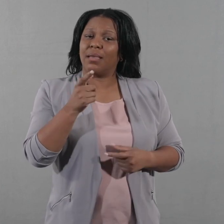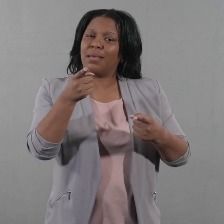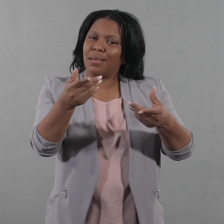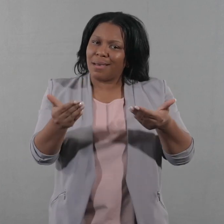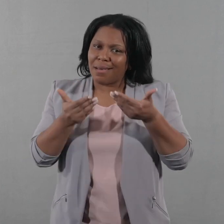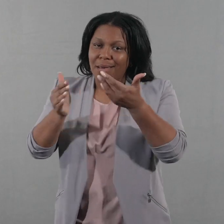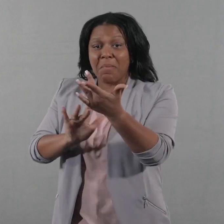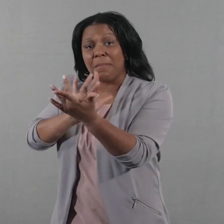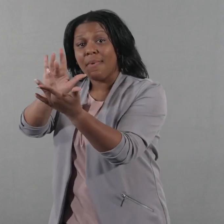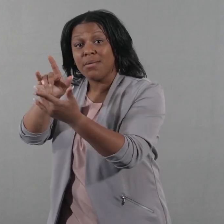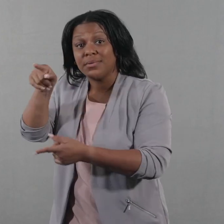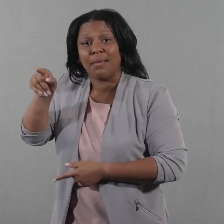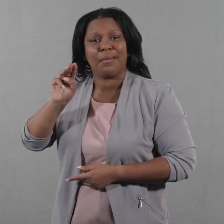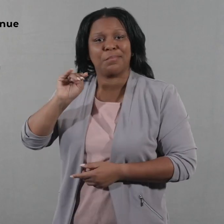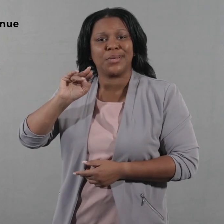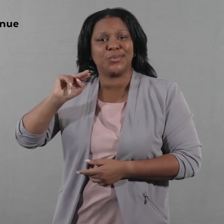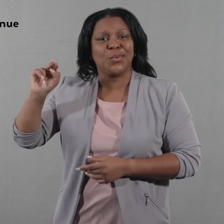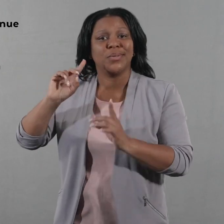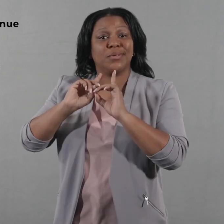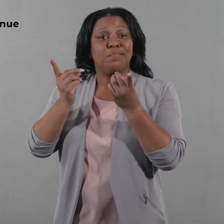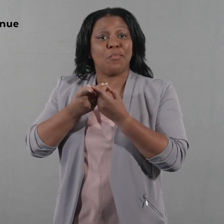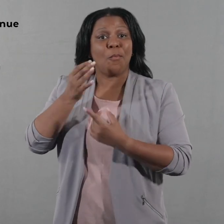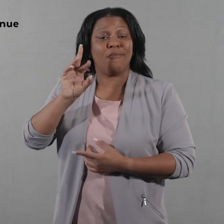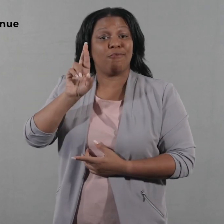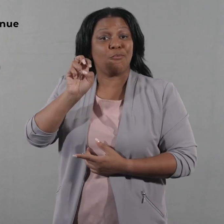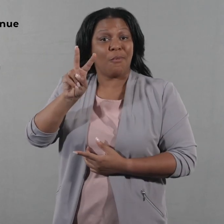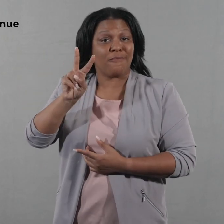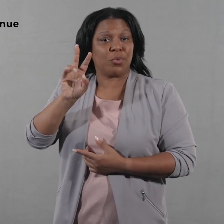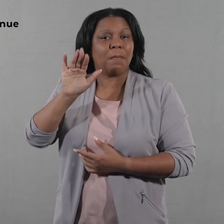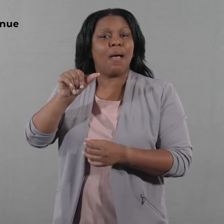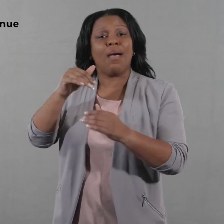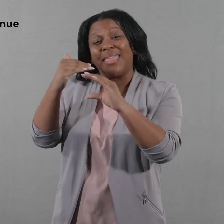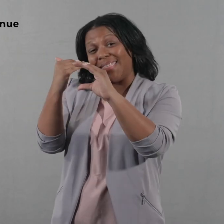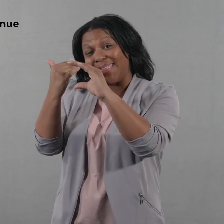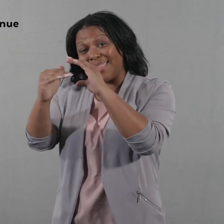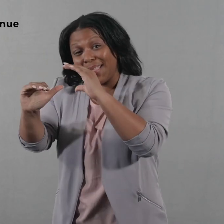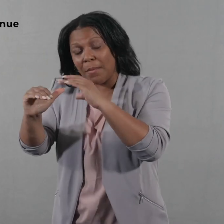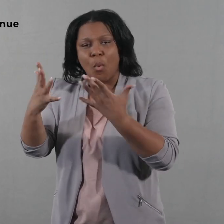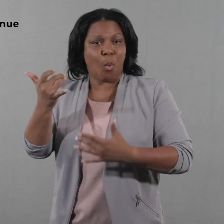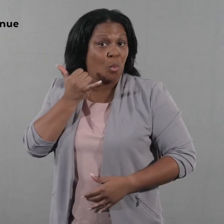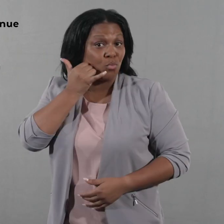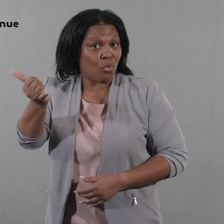Contact the Minnesota Department of Revenue by email or phone